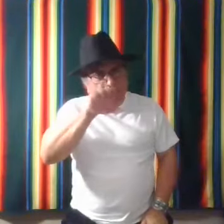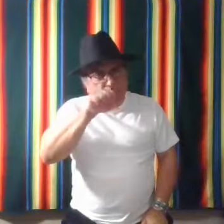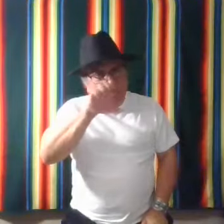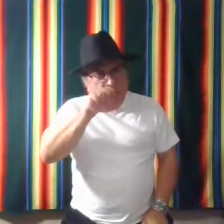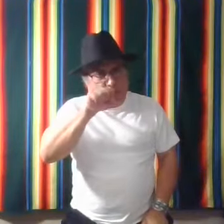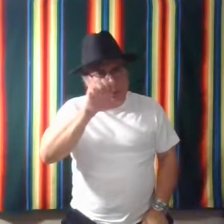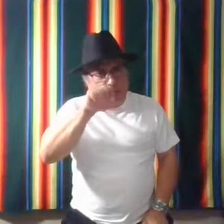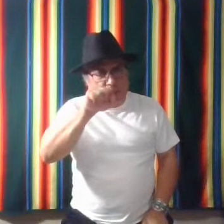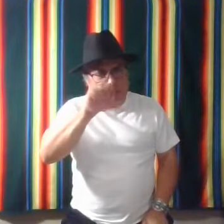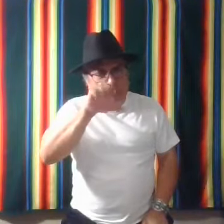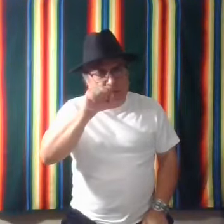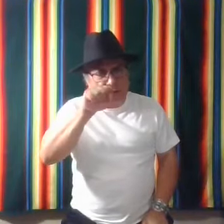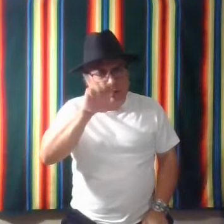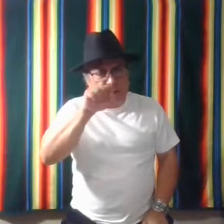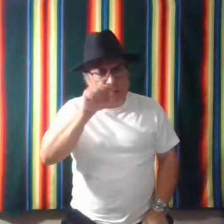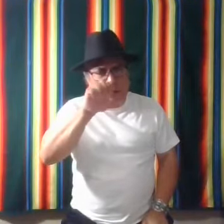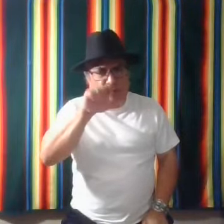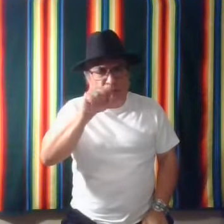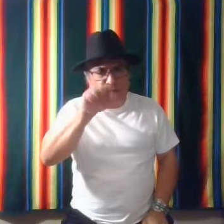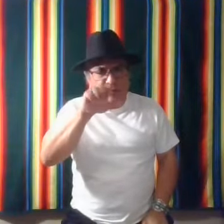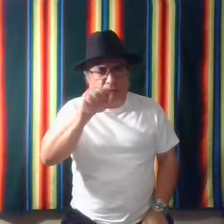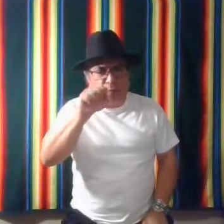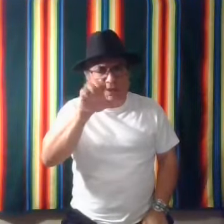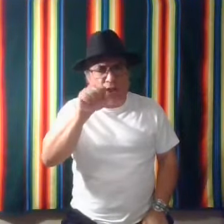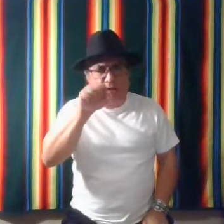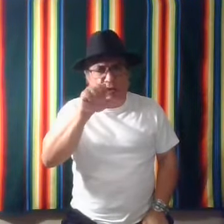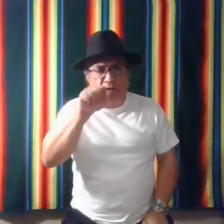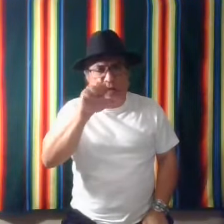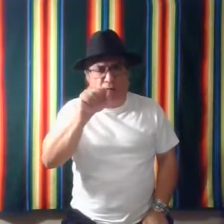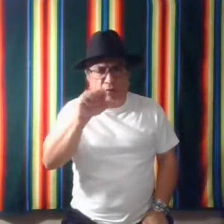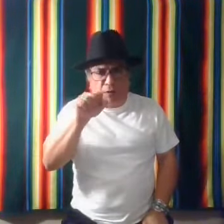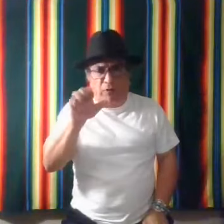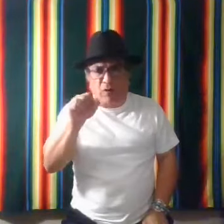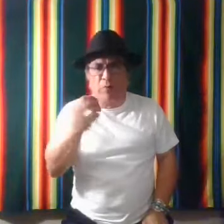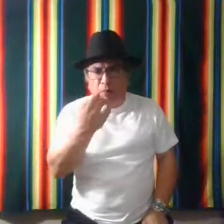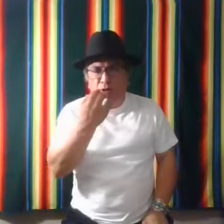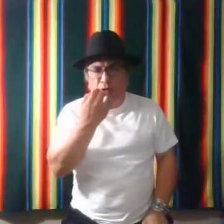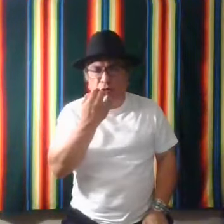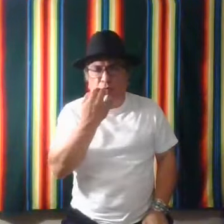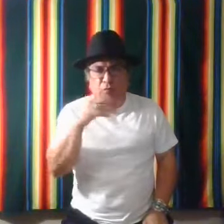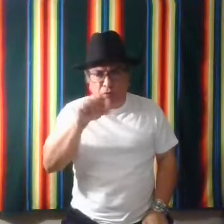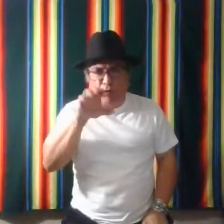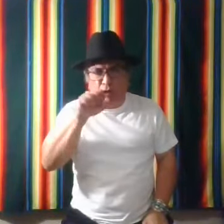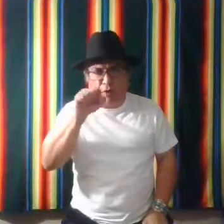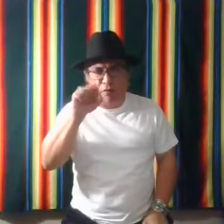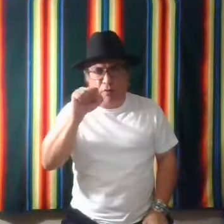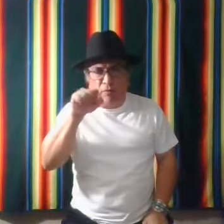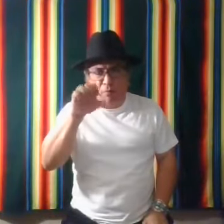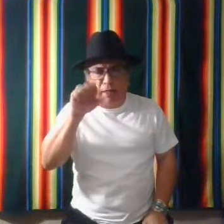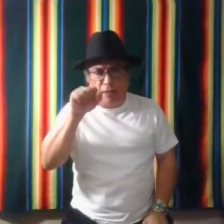like that. What they also do that to talk about when you're chewing food, you know, bite